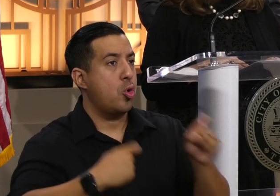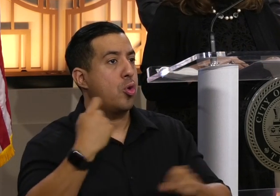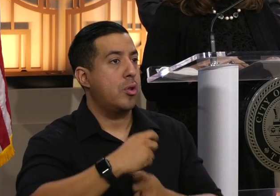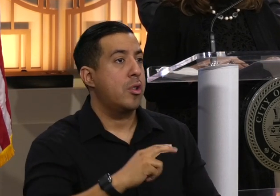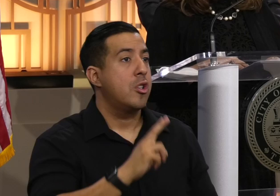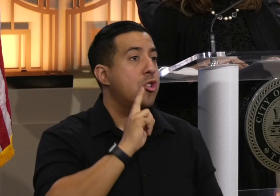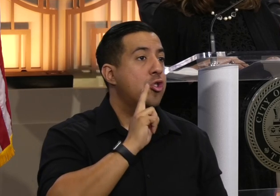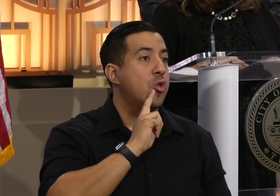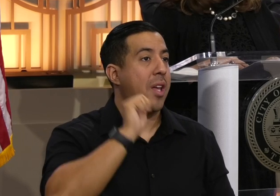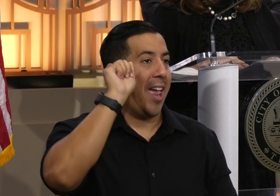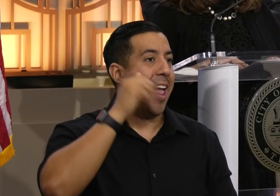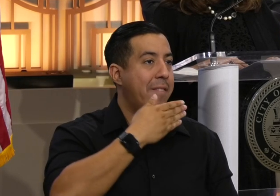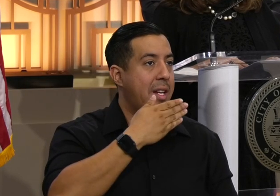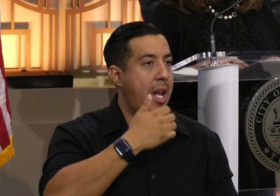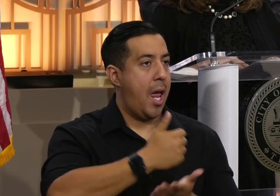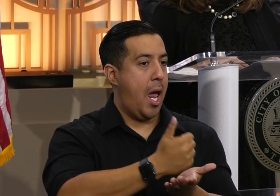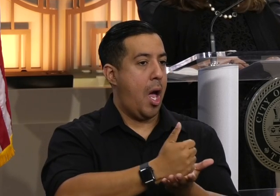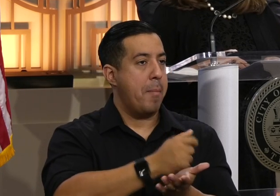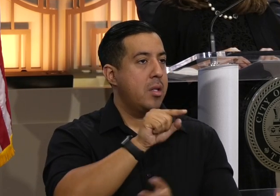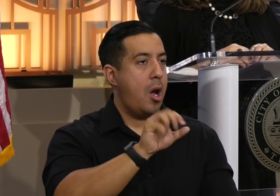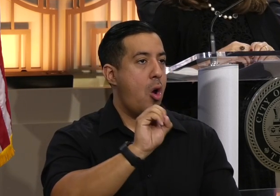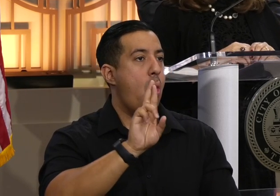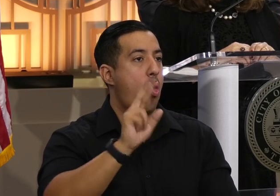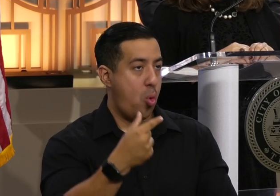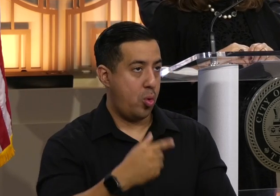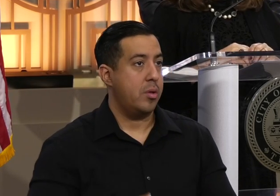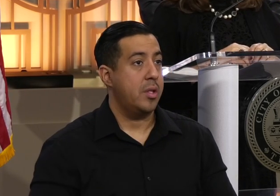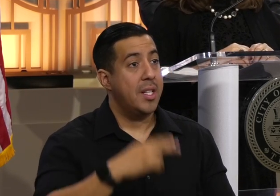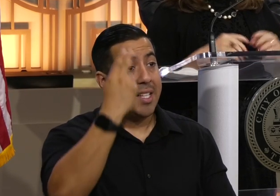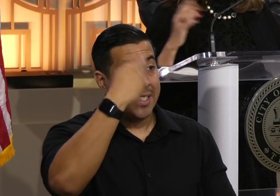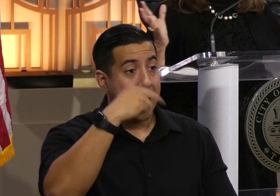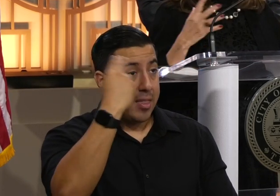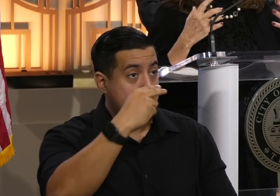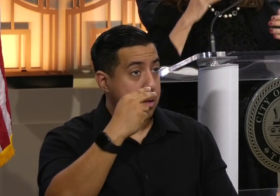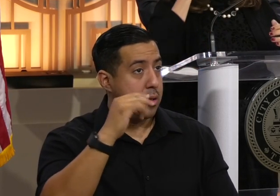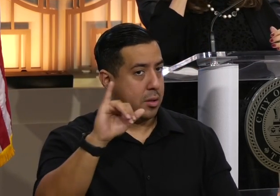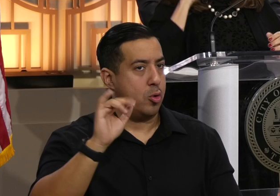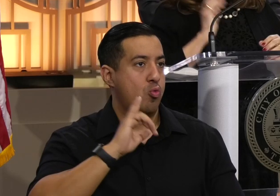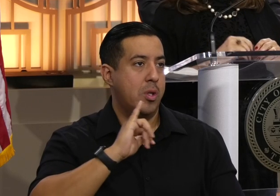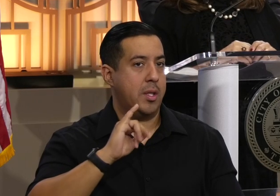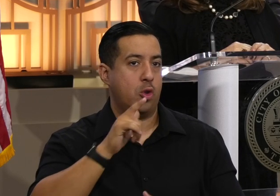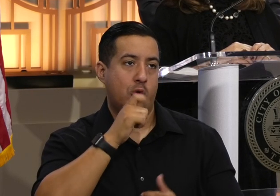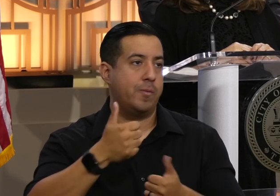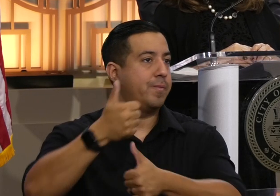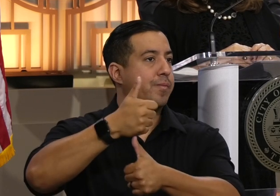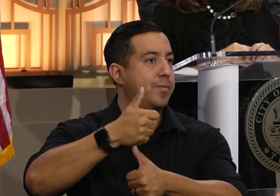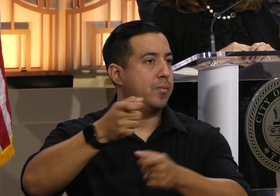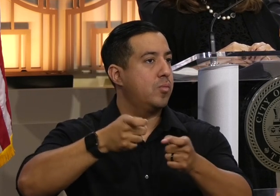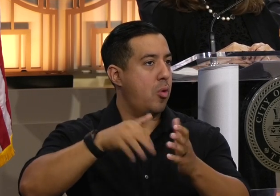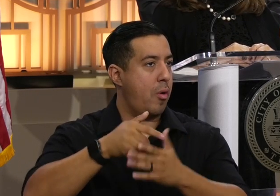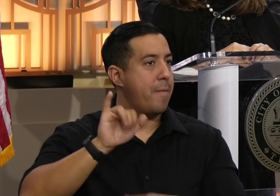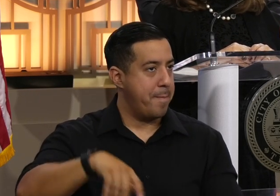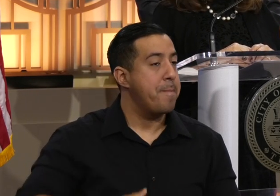HoustonAfghanHelp.org. Catholic Charities is the fiscal agent, and together we are raising funds to help our